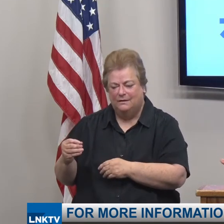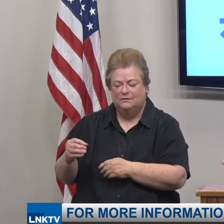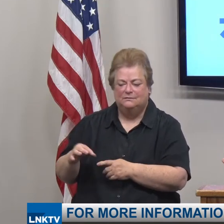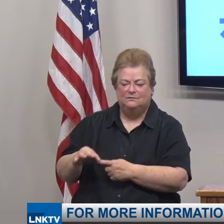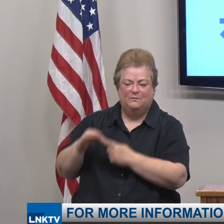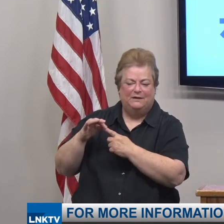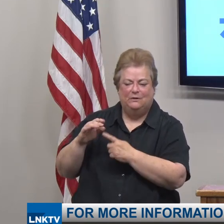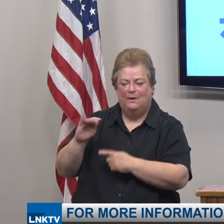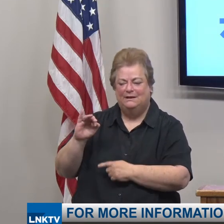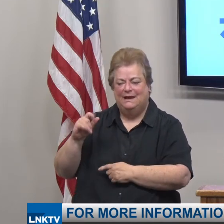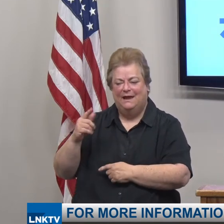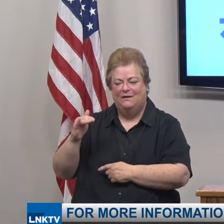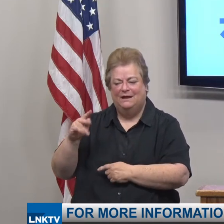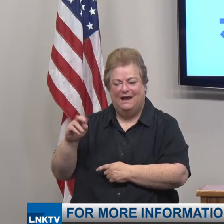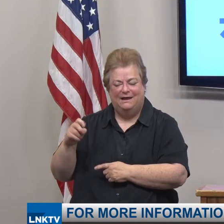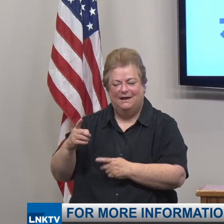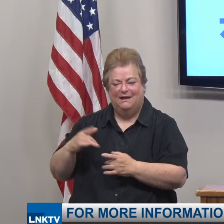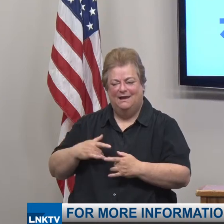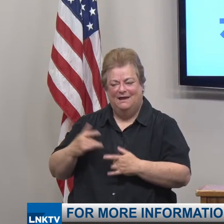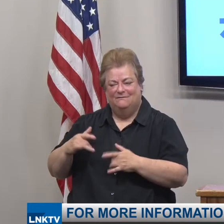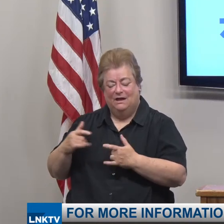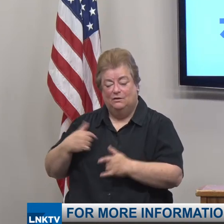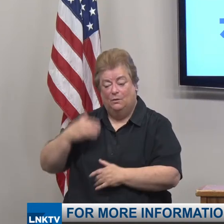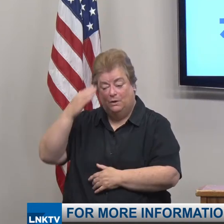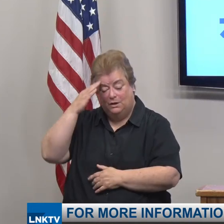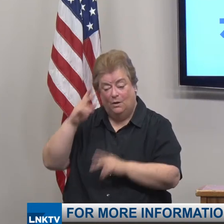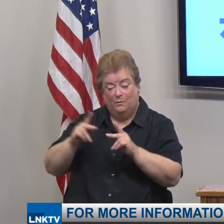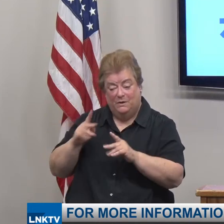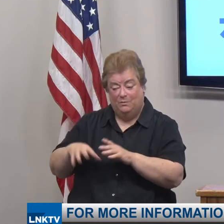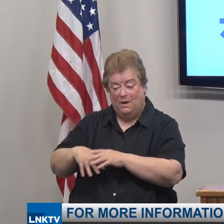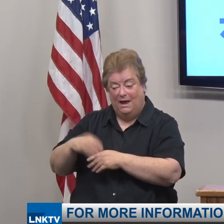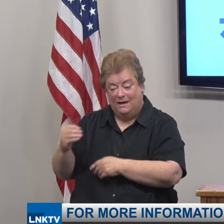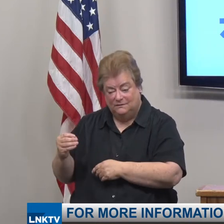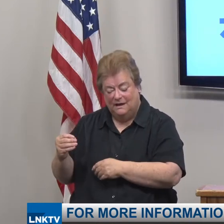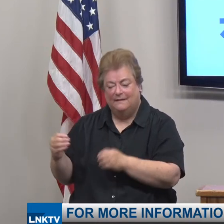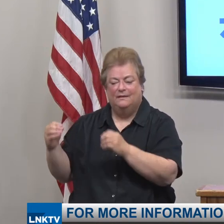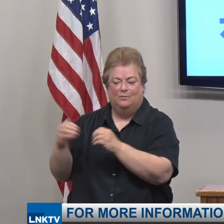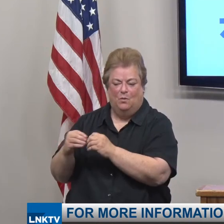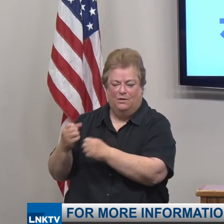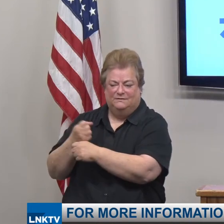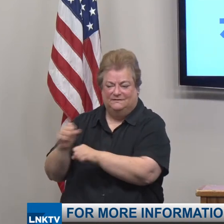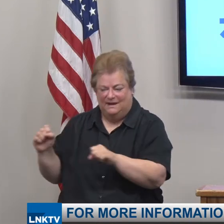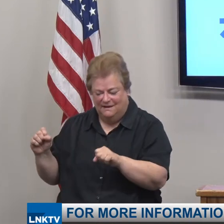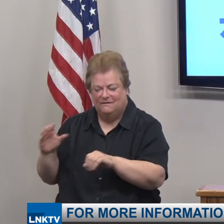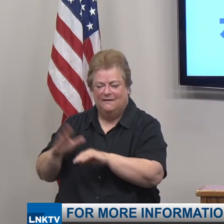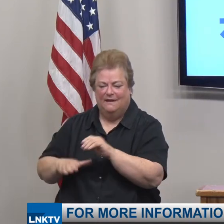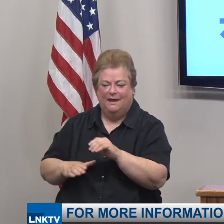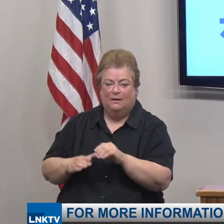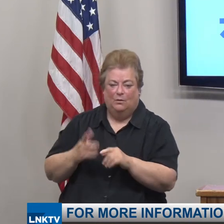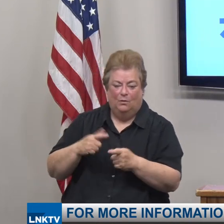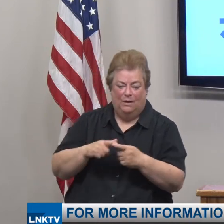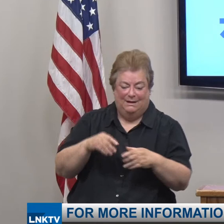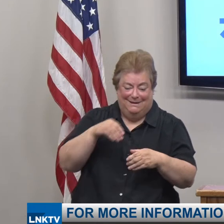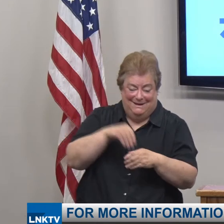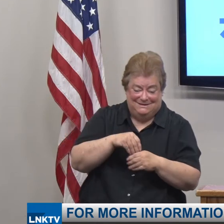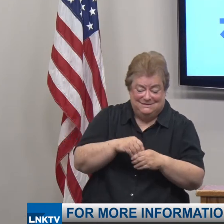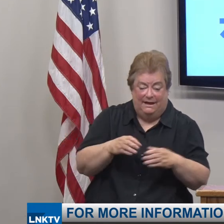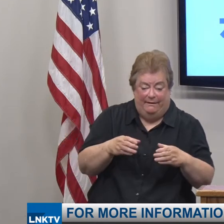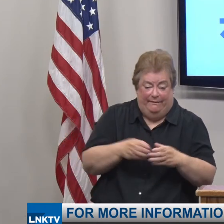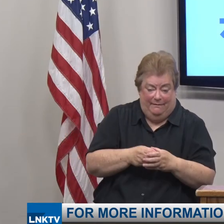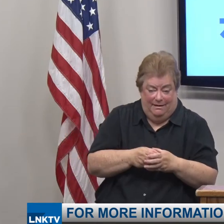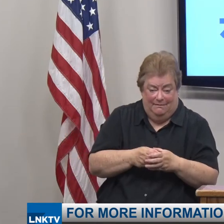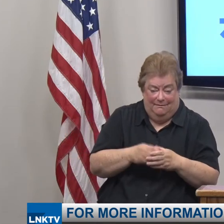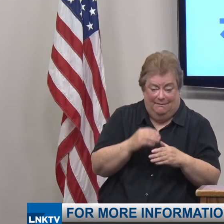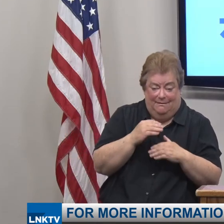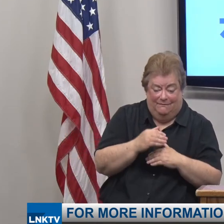tailgating type events. Because we know that when people are outside, they're safer than in close confined indoor spaces. So we're trying our best to